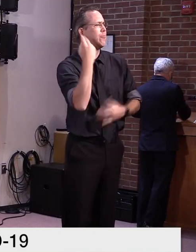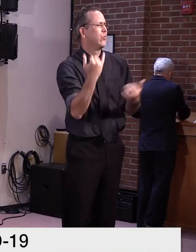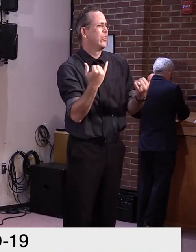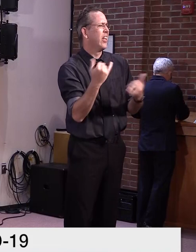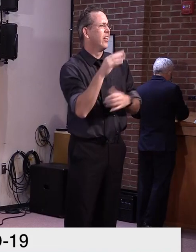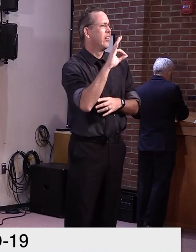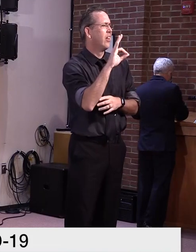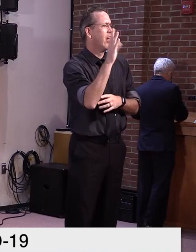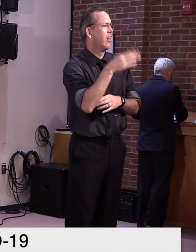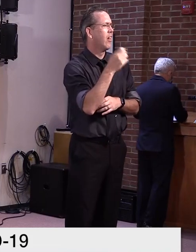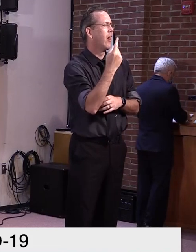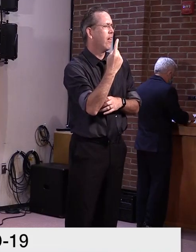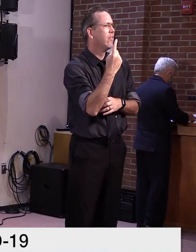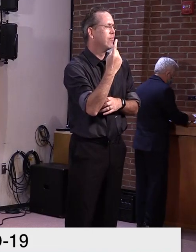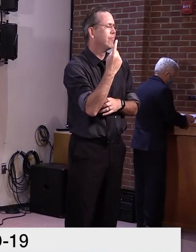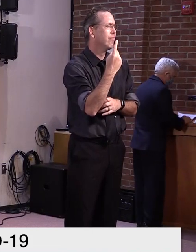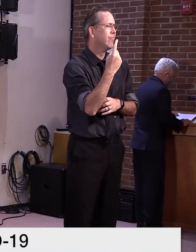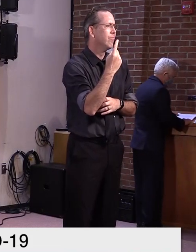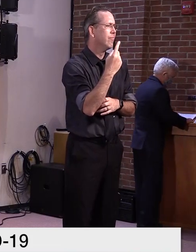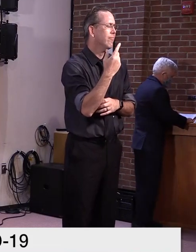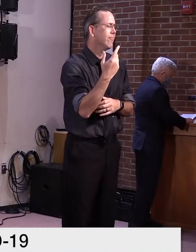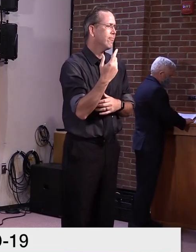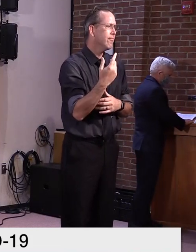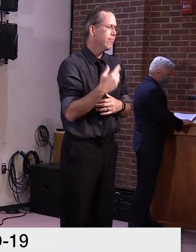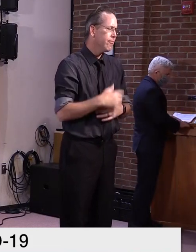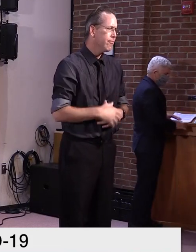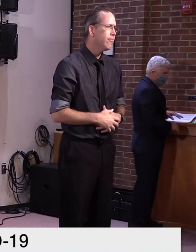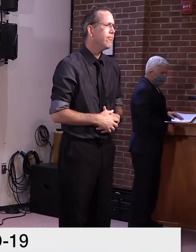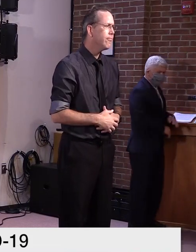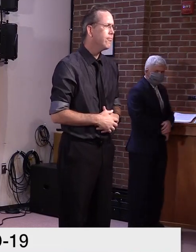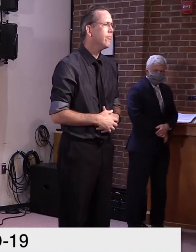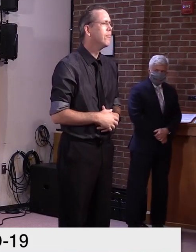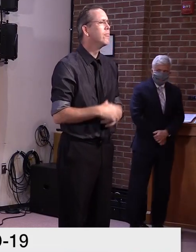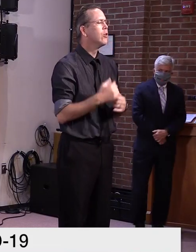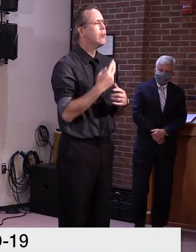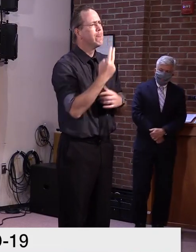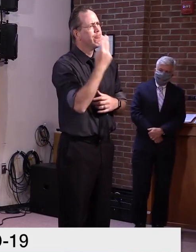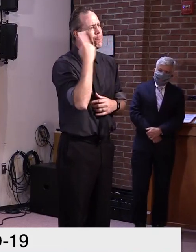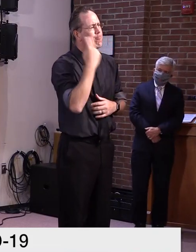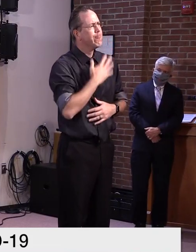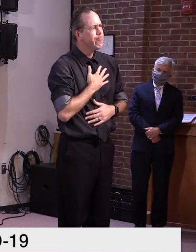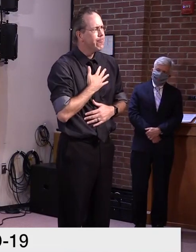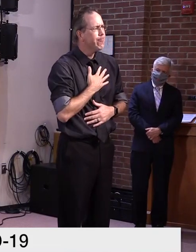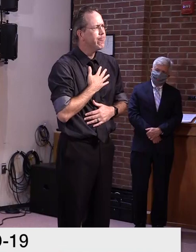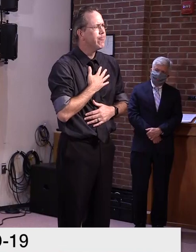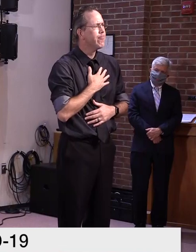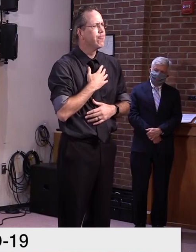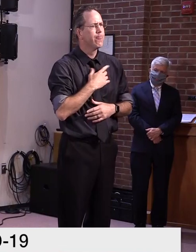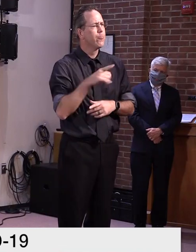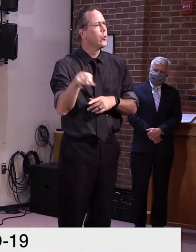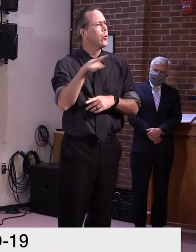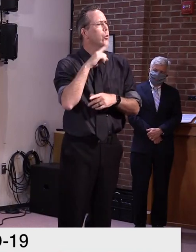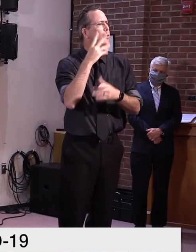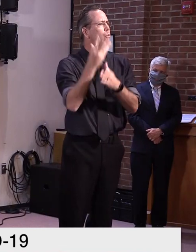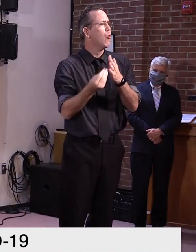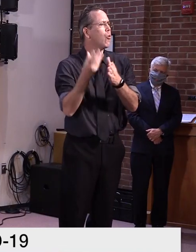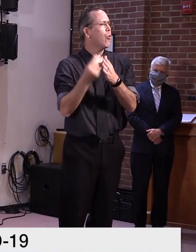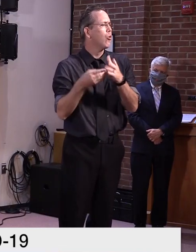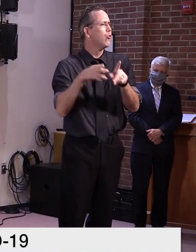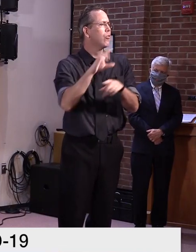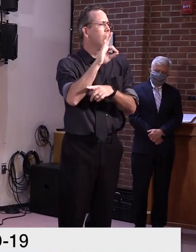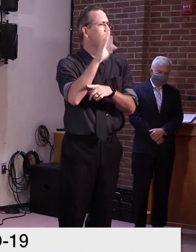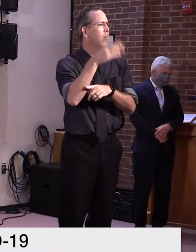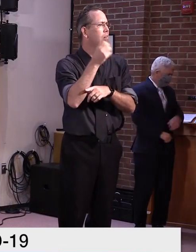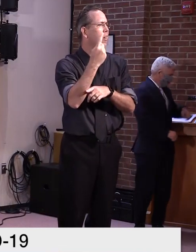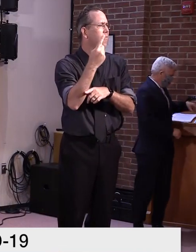19 years ago today and those, uh, family members they left behind, but also about how proud it was, uh, a